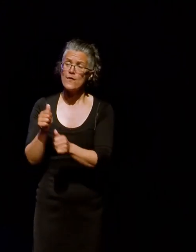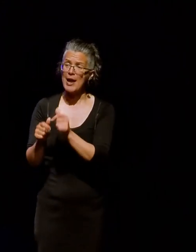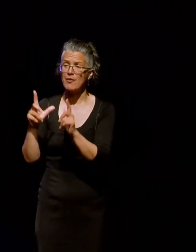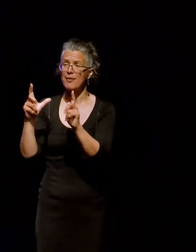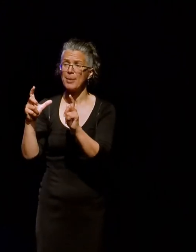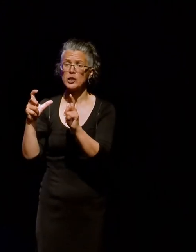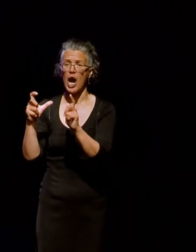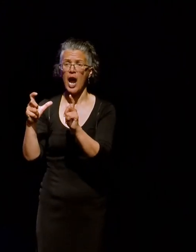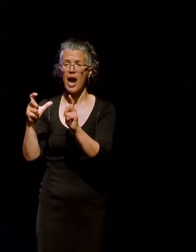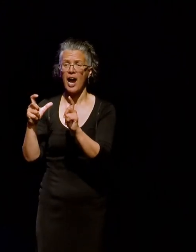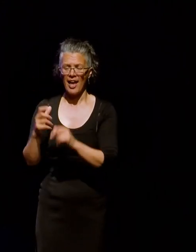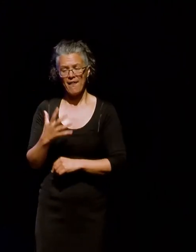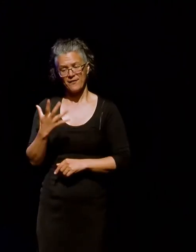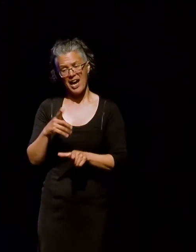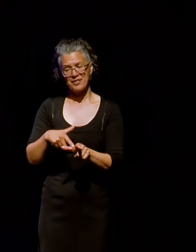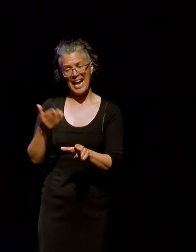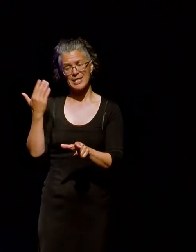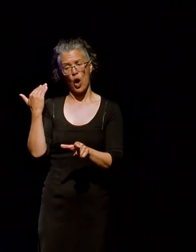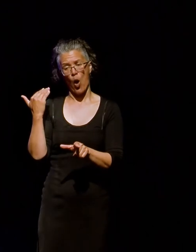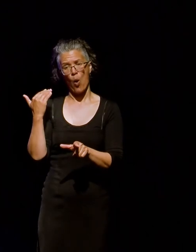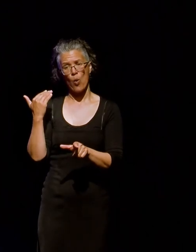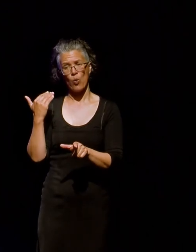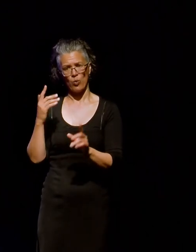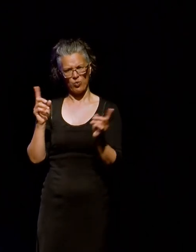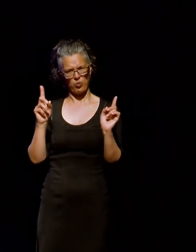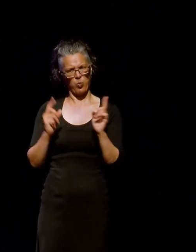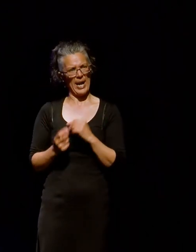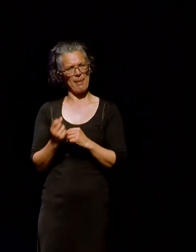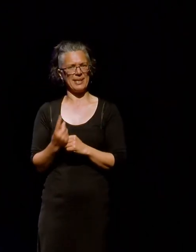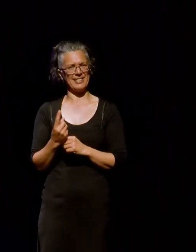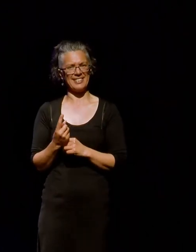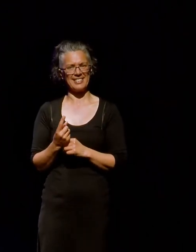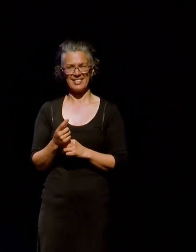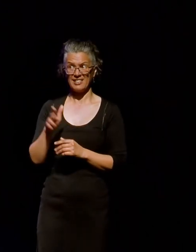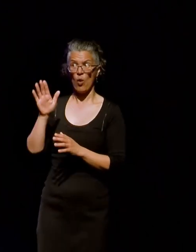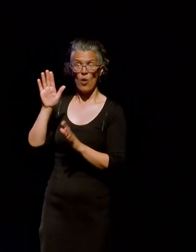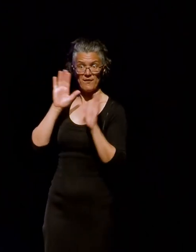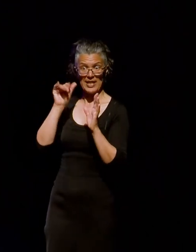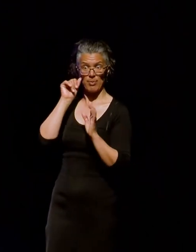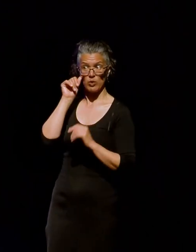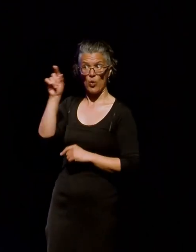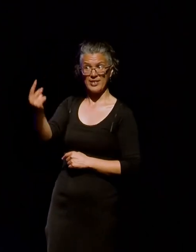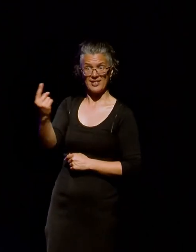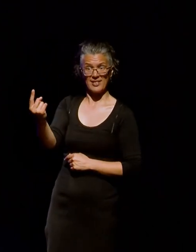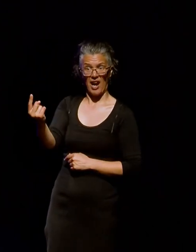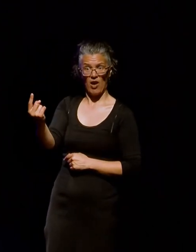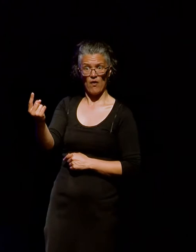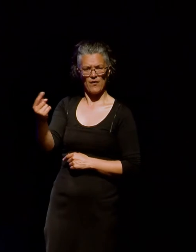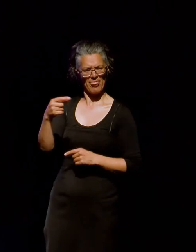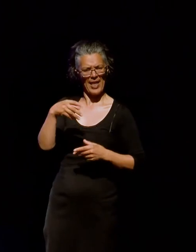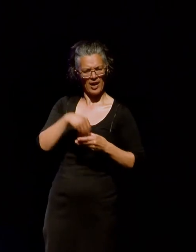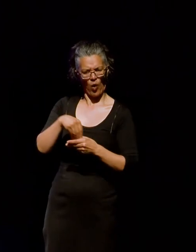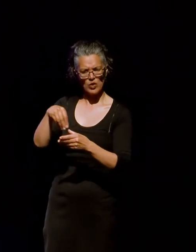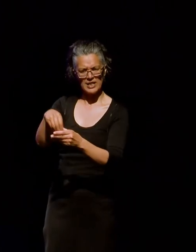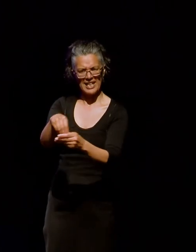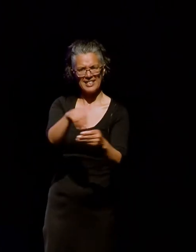on this day five years ago. Here's what you were doing. So Facebook knows that, um, all that content that